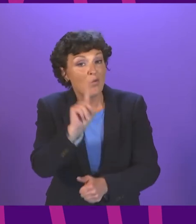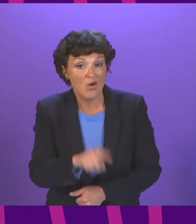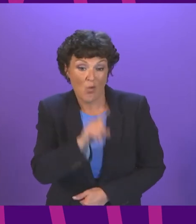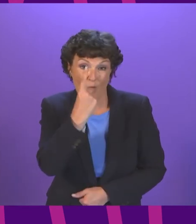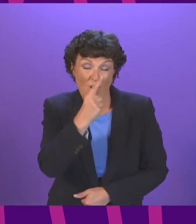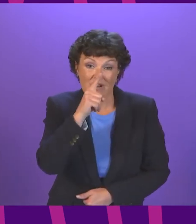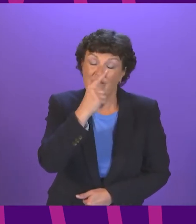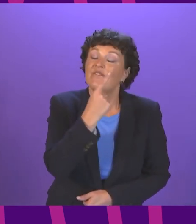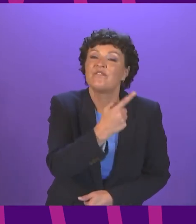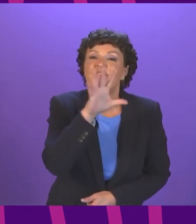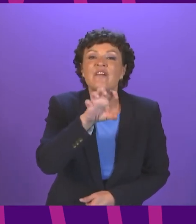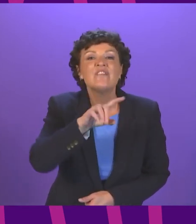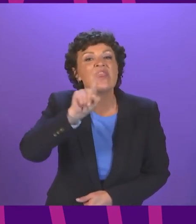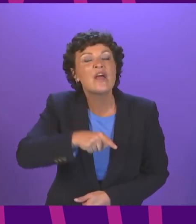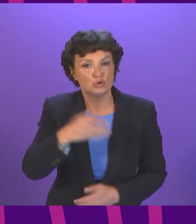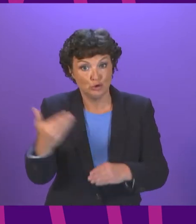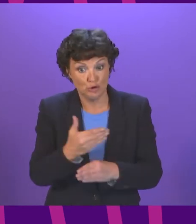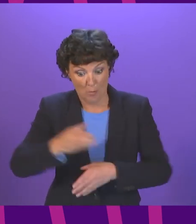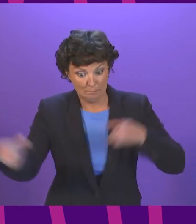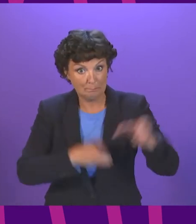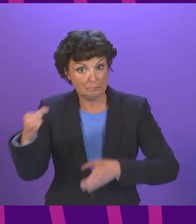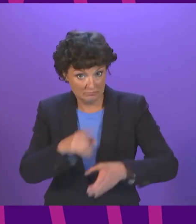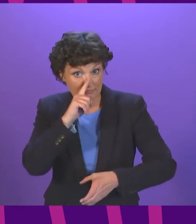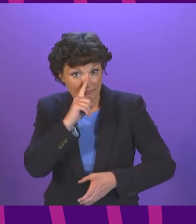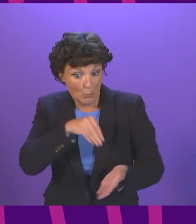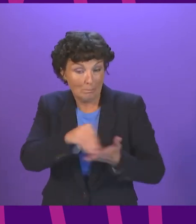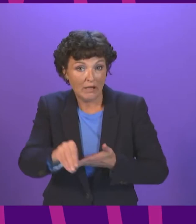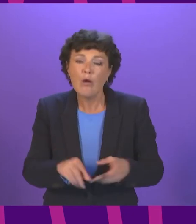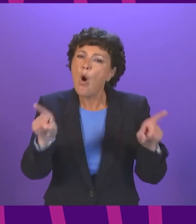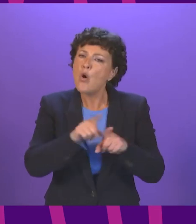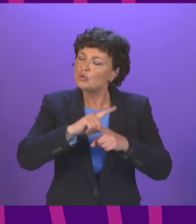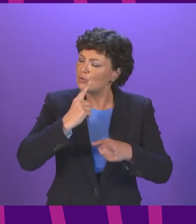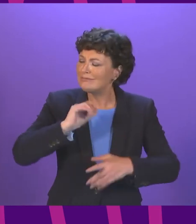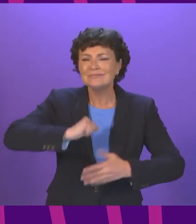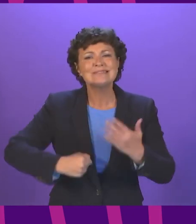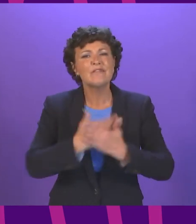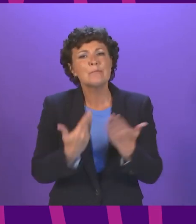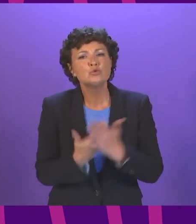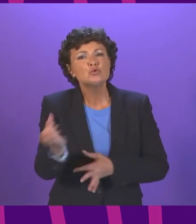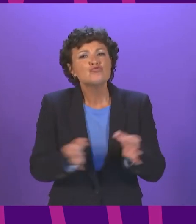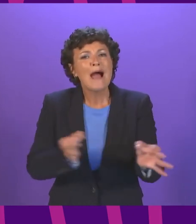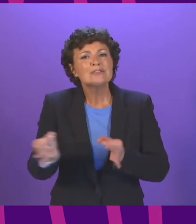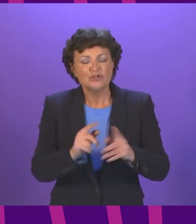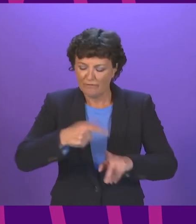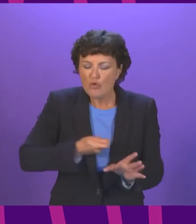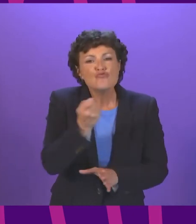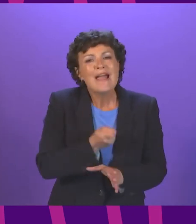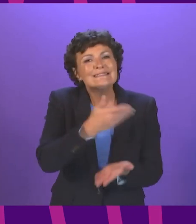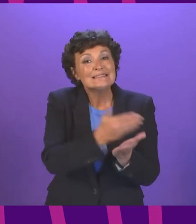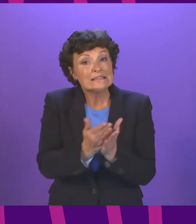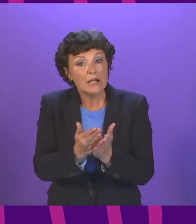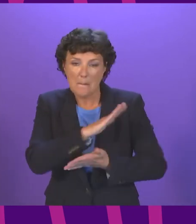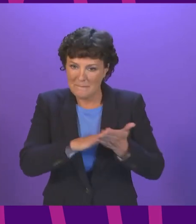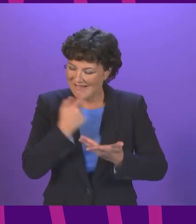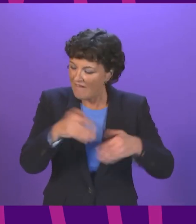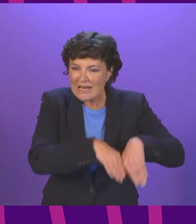By the end of the year, will also publish a new strategy for the rented sector This will include a commitment to an effective system of national